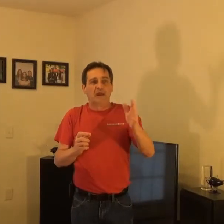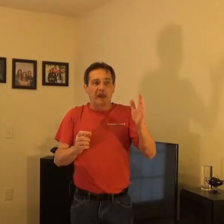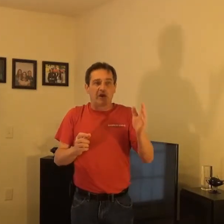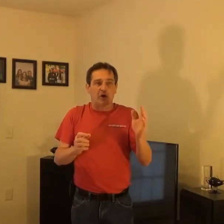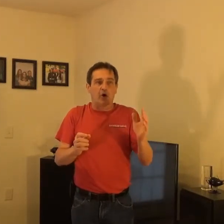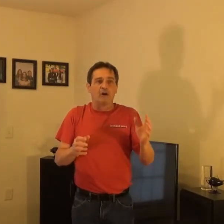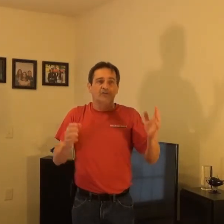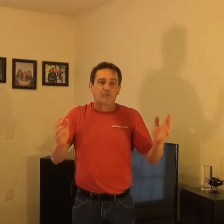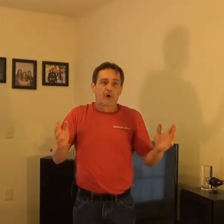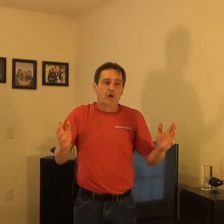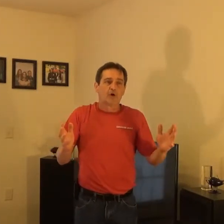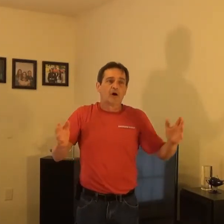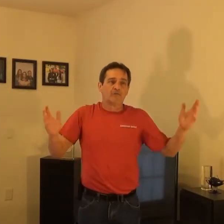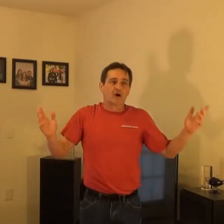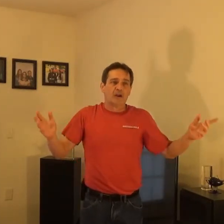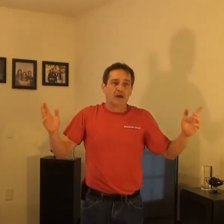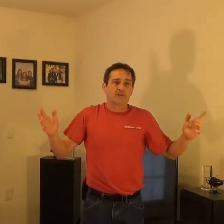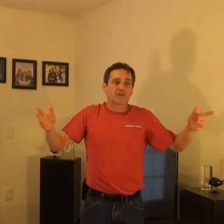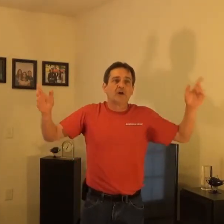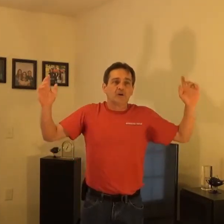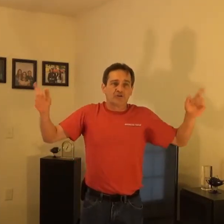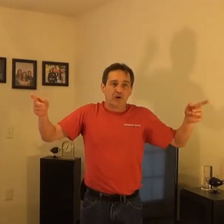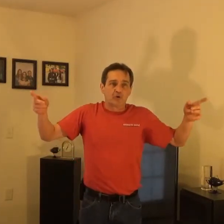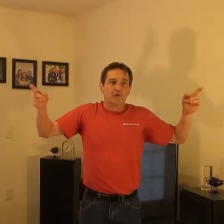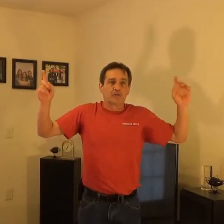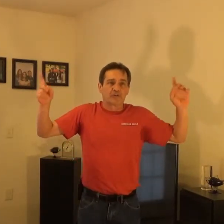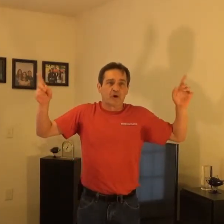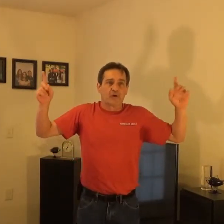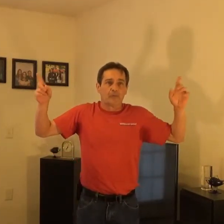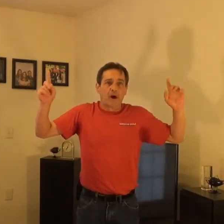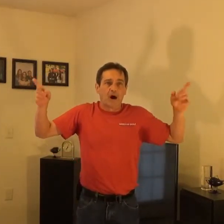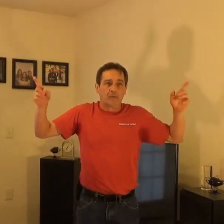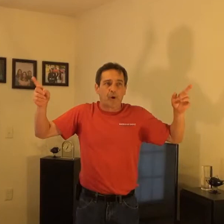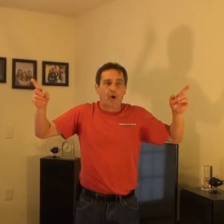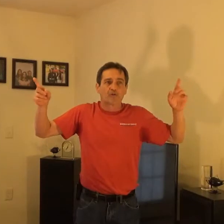and encouraged the murder of our innocent children to sell their body parts